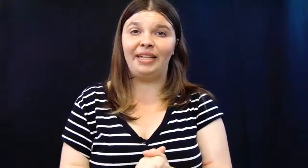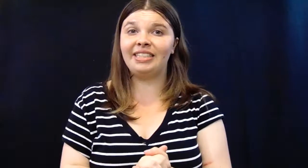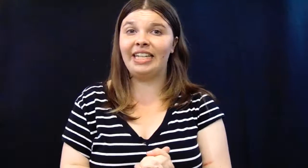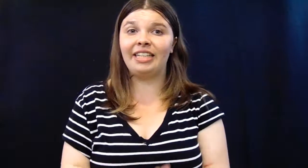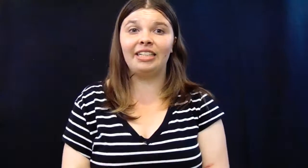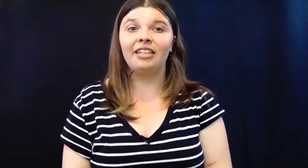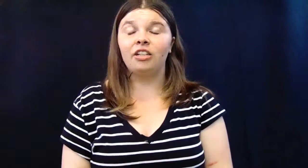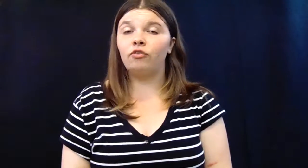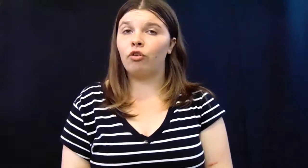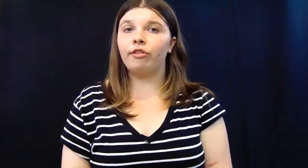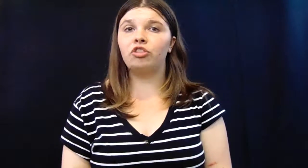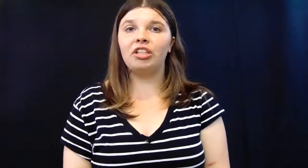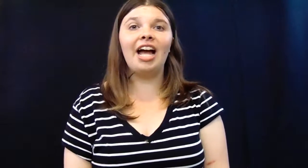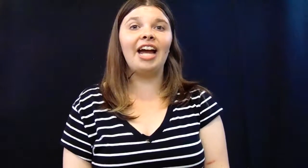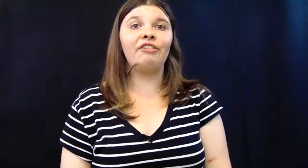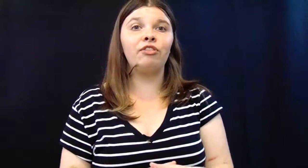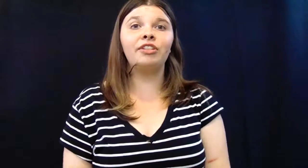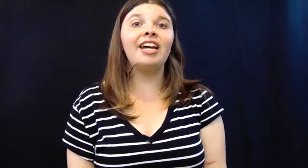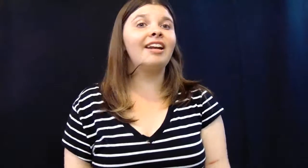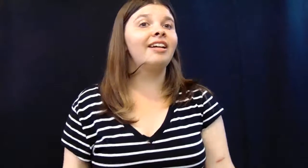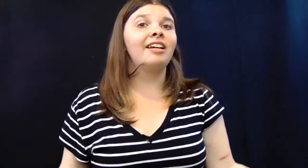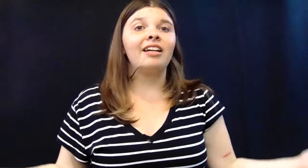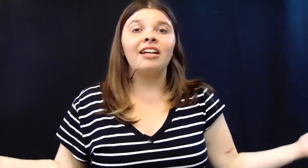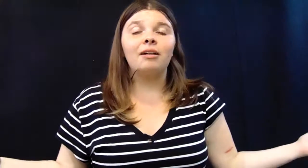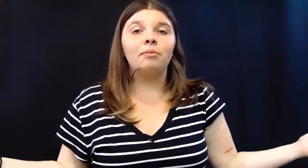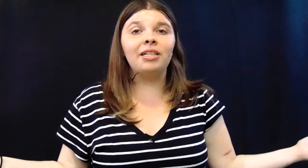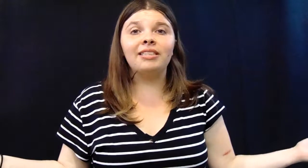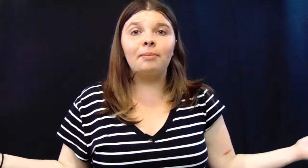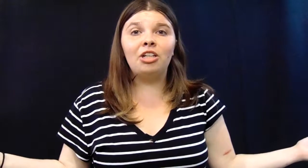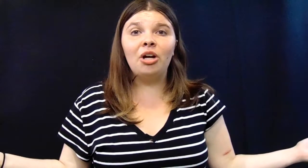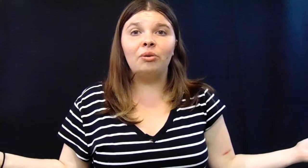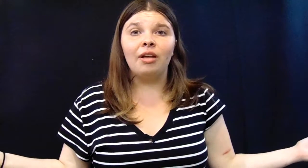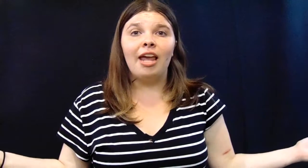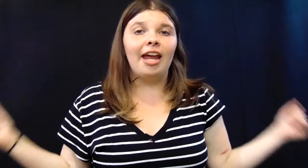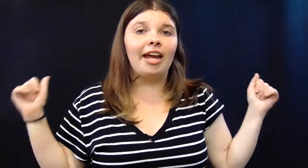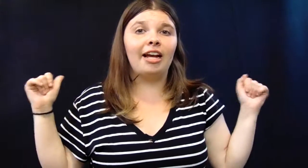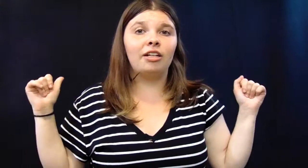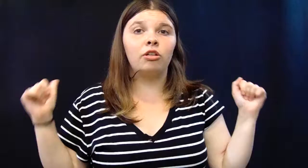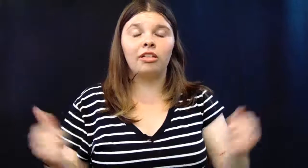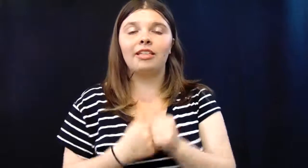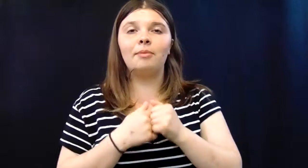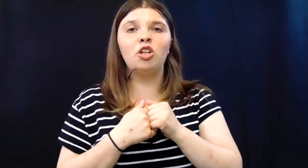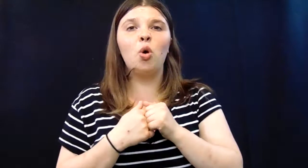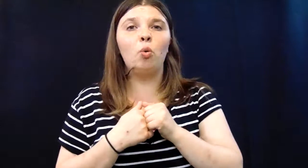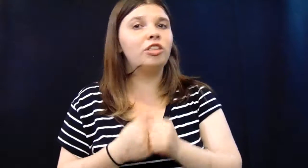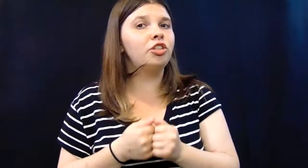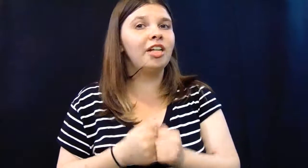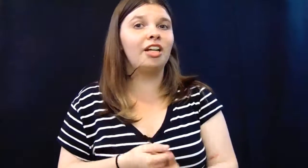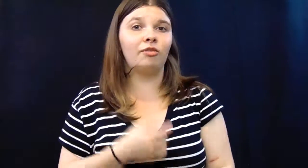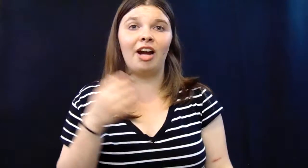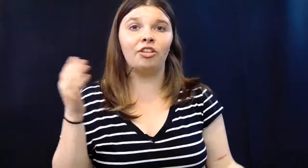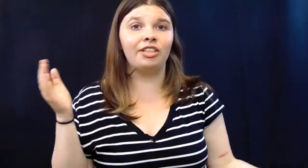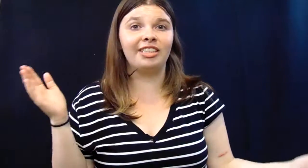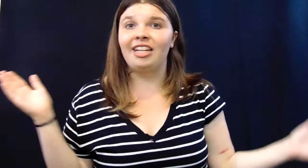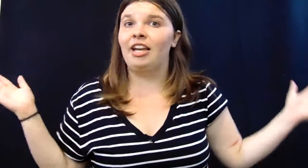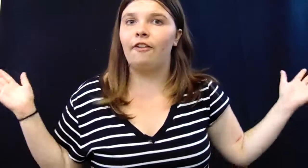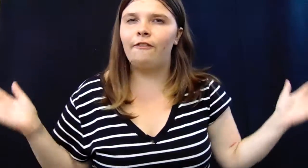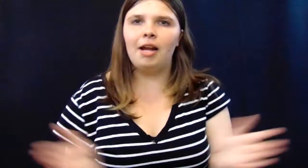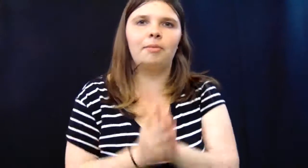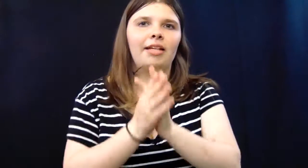amazing 4th of July. If you did, please let me know, and let me know what you did. Rather, it's a family